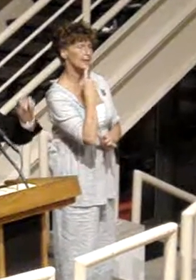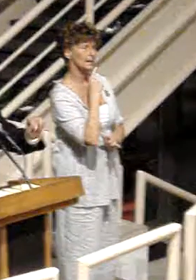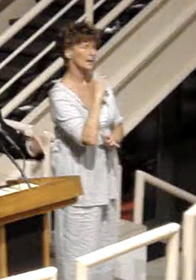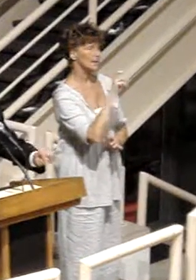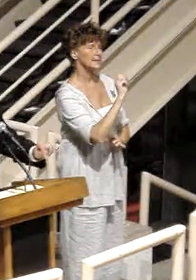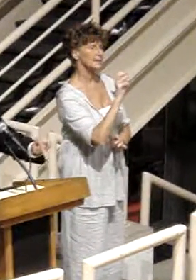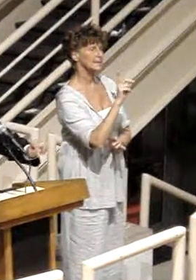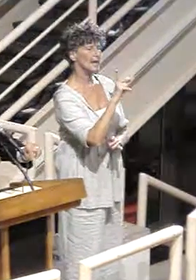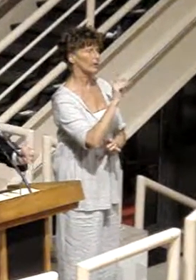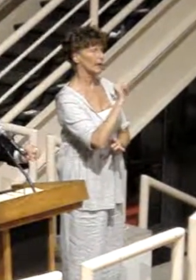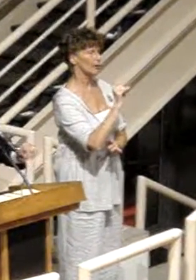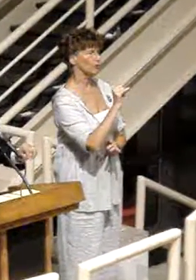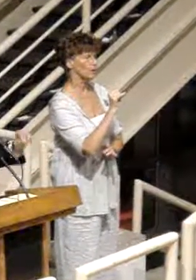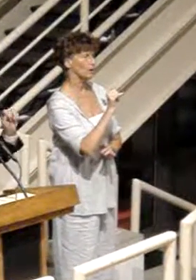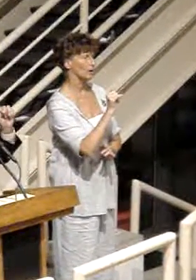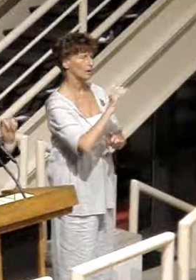forever.